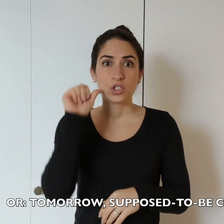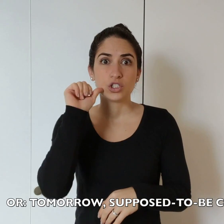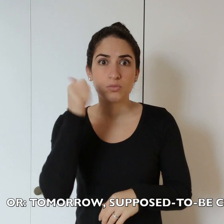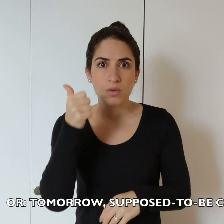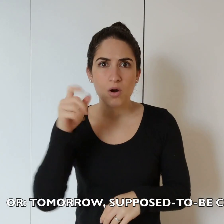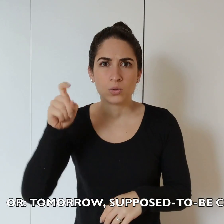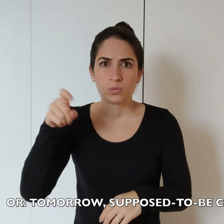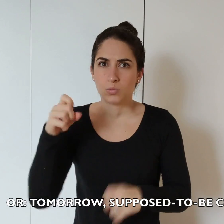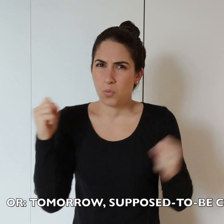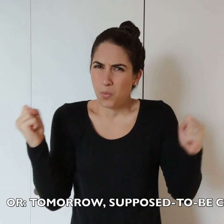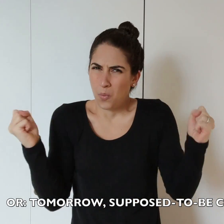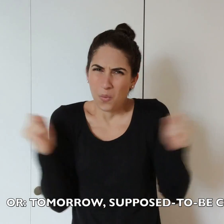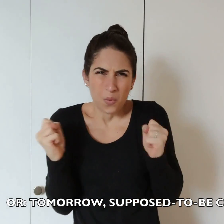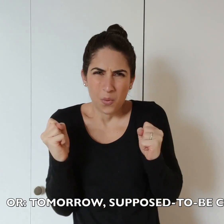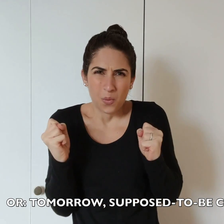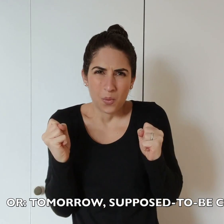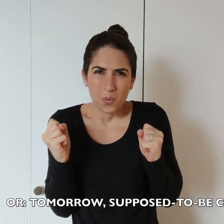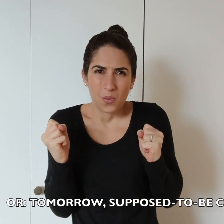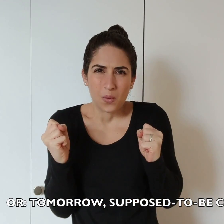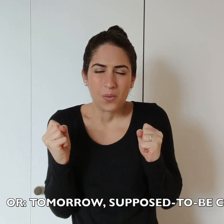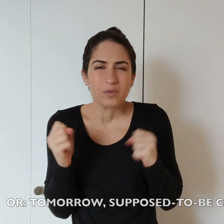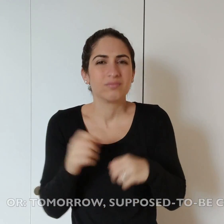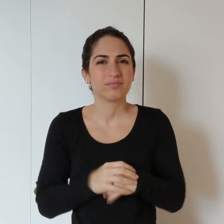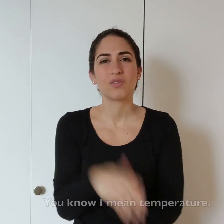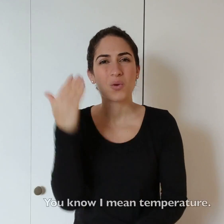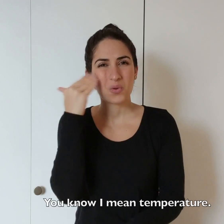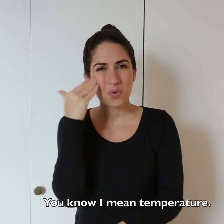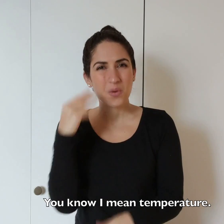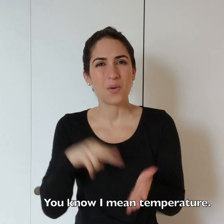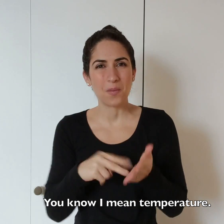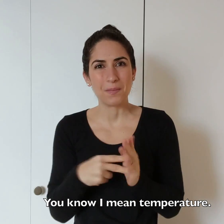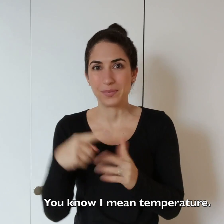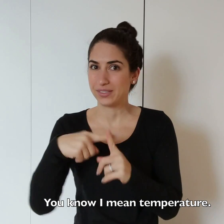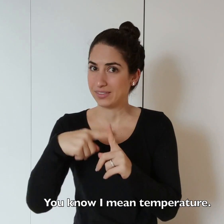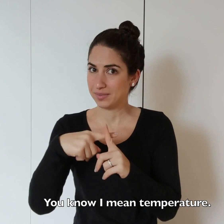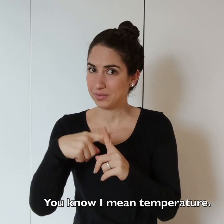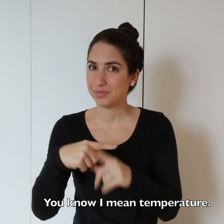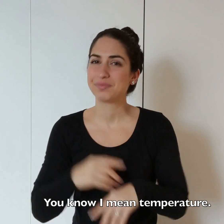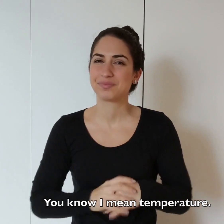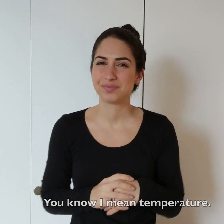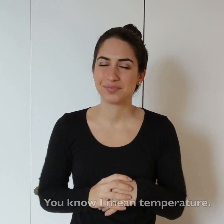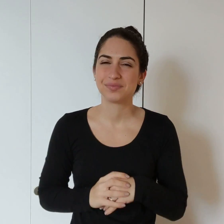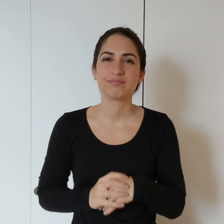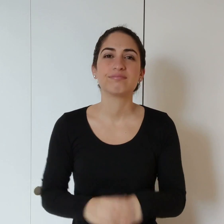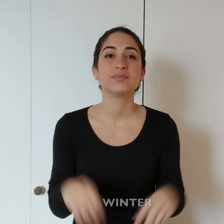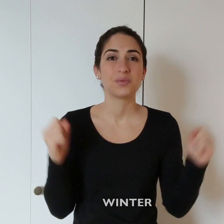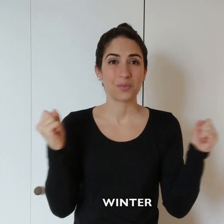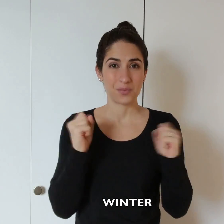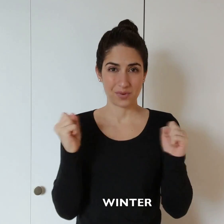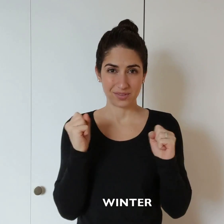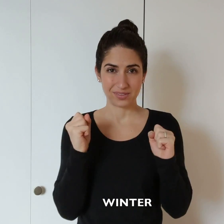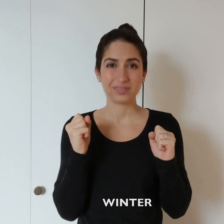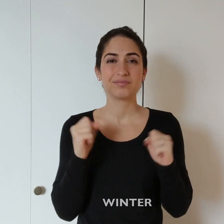Or tomorrow supposed to be cold. You know I mean temperature. Winter.